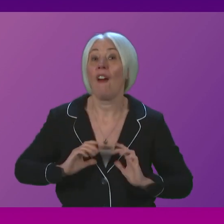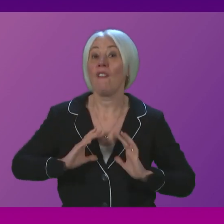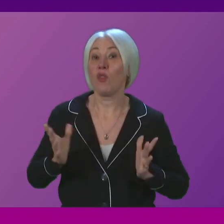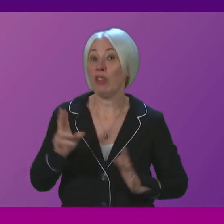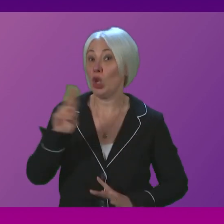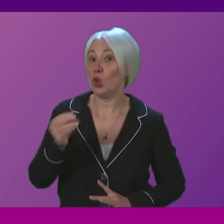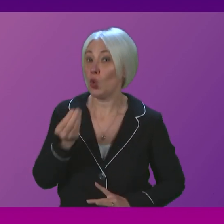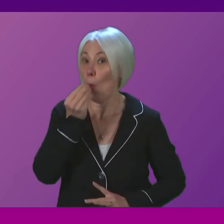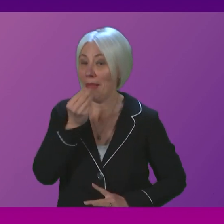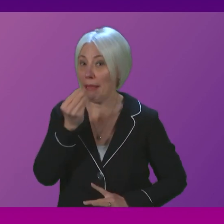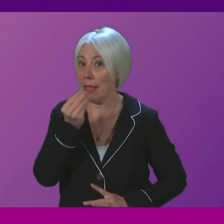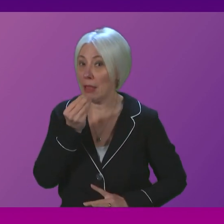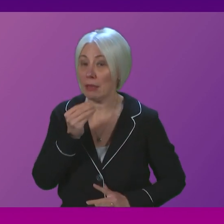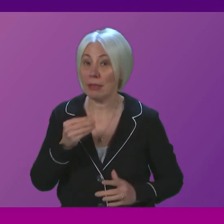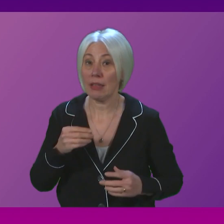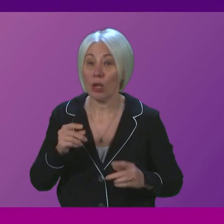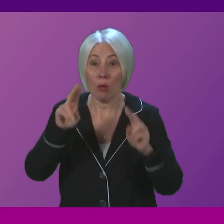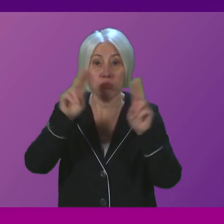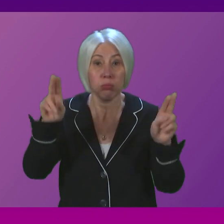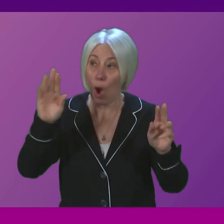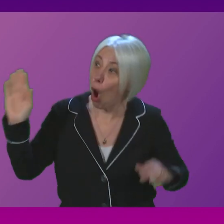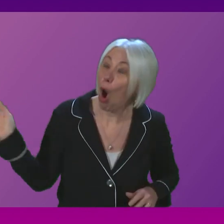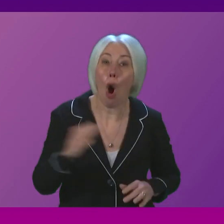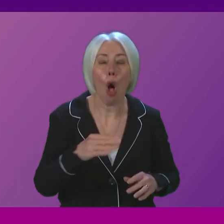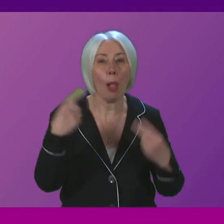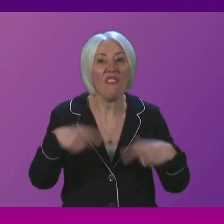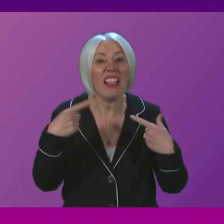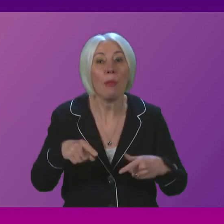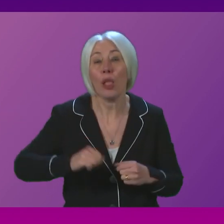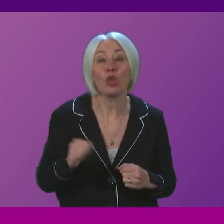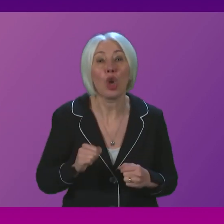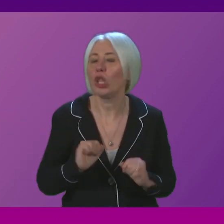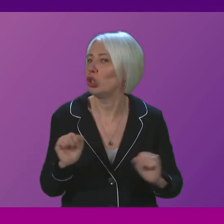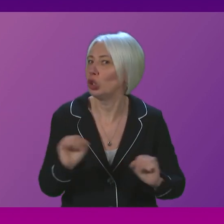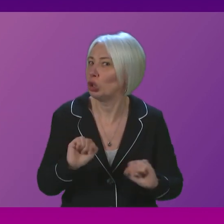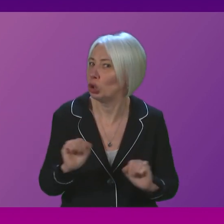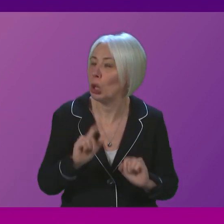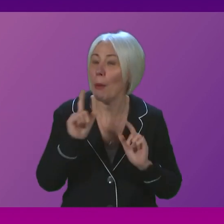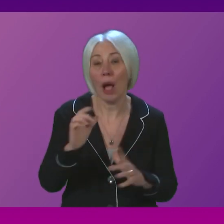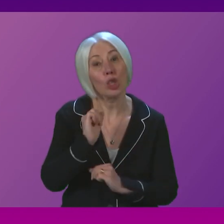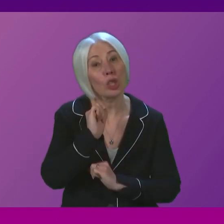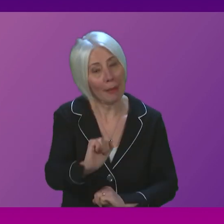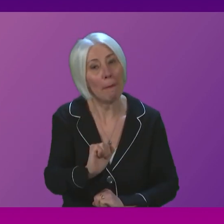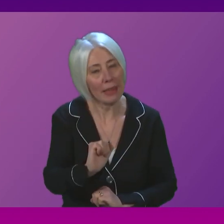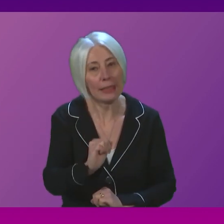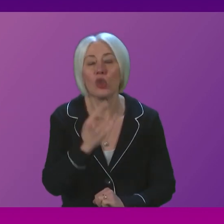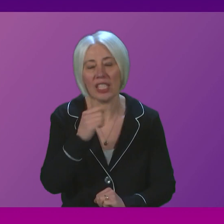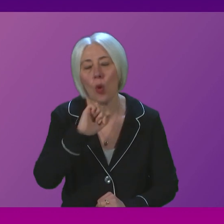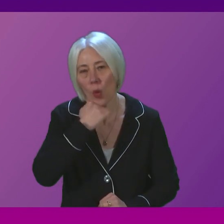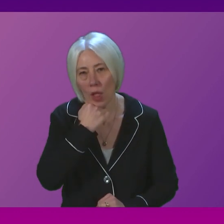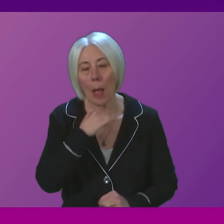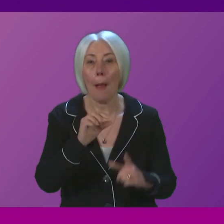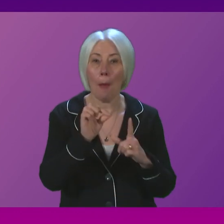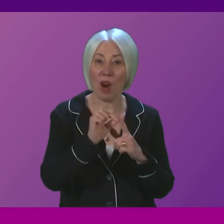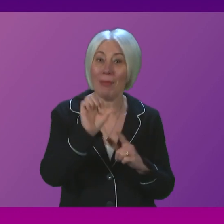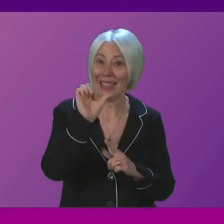not yet fully universally available to all young people in Scotland despite commitments to do so for P67